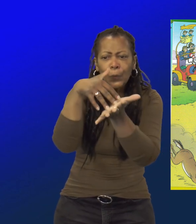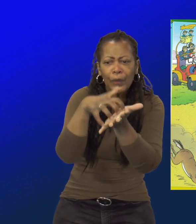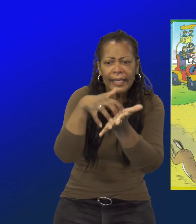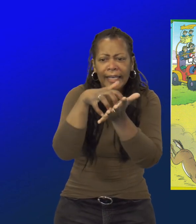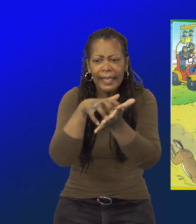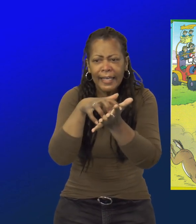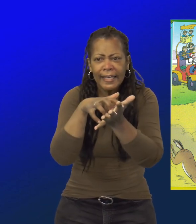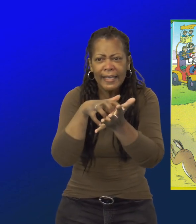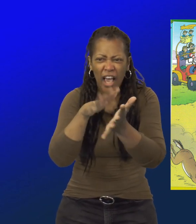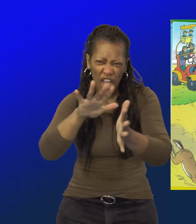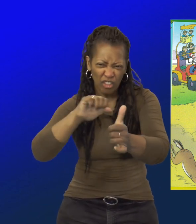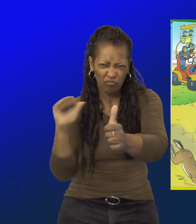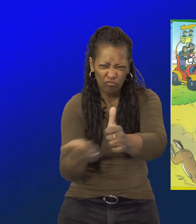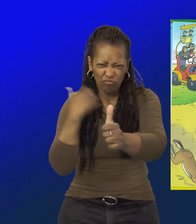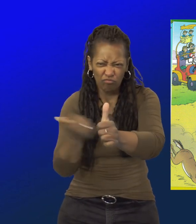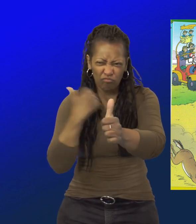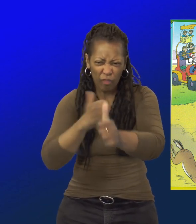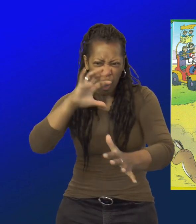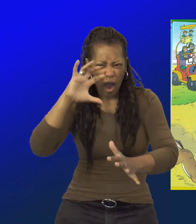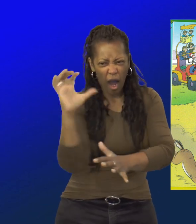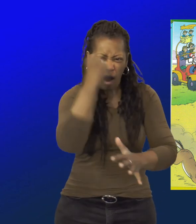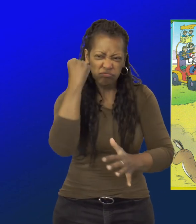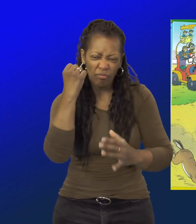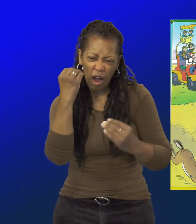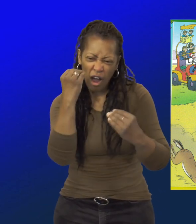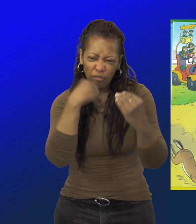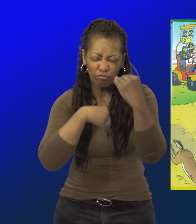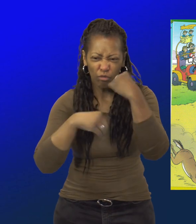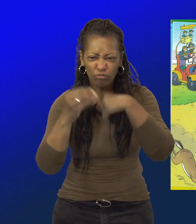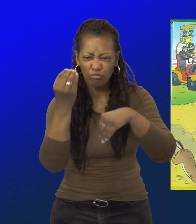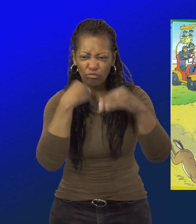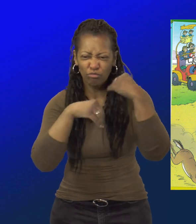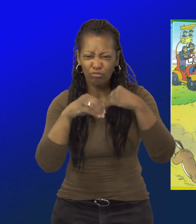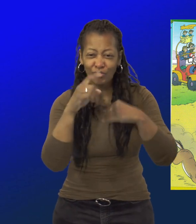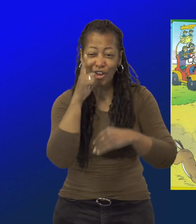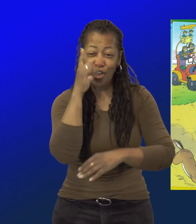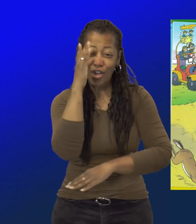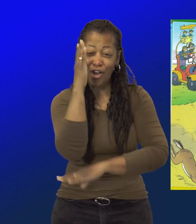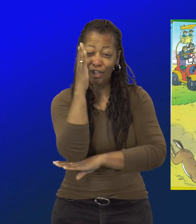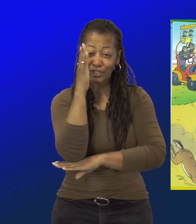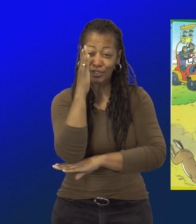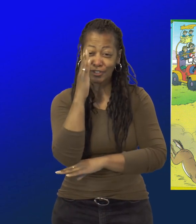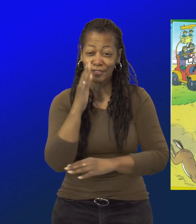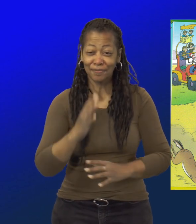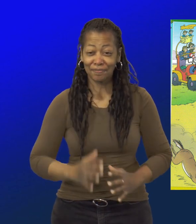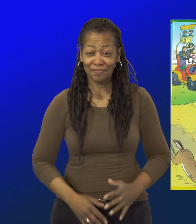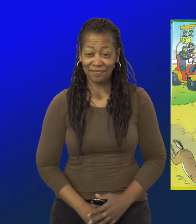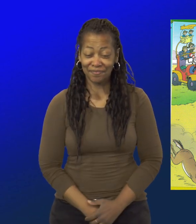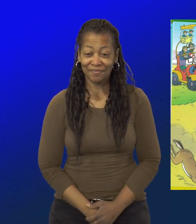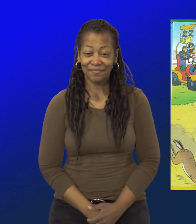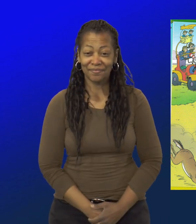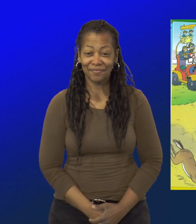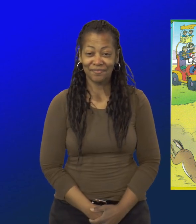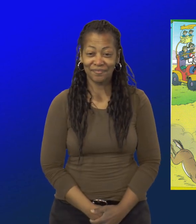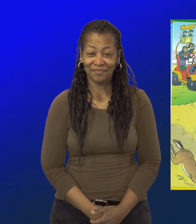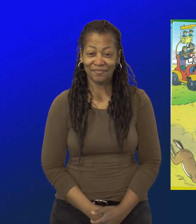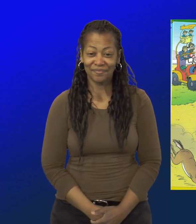Predators hunt weaker animals to munch. Prey tries hard not to be a predator's